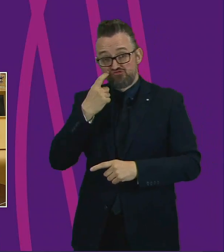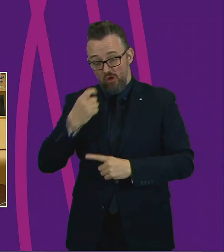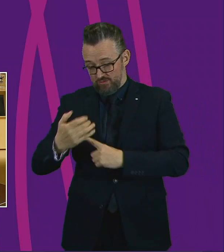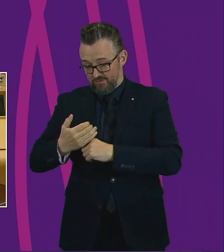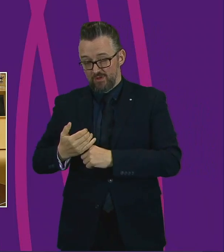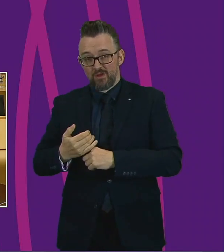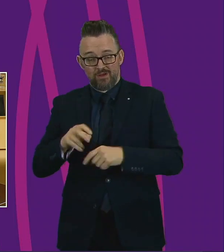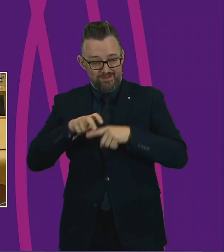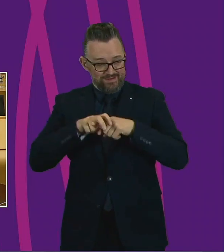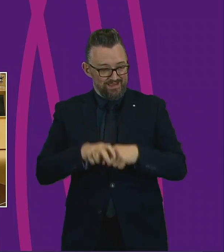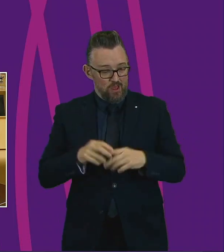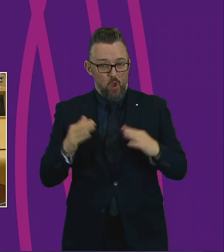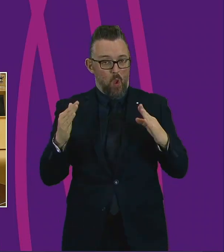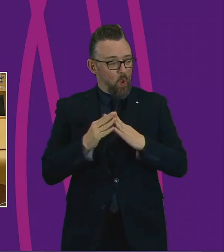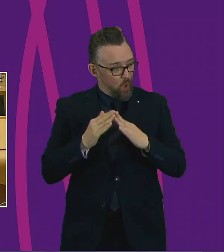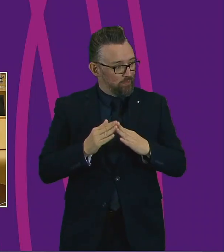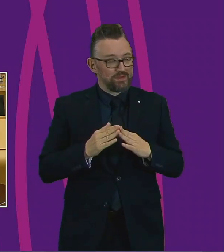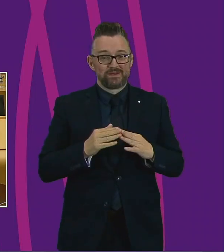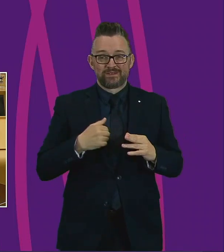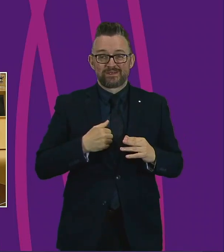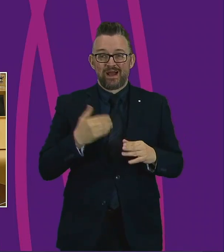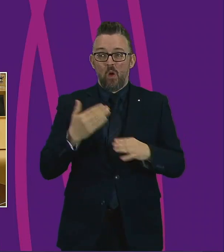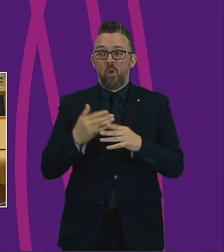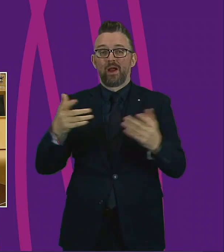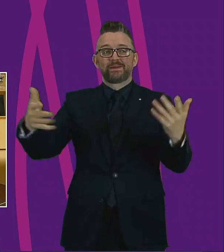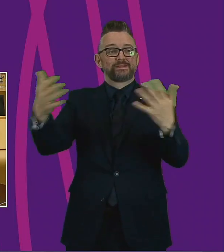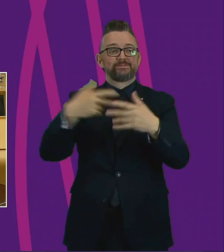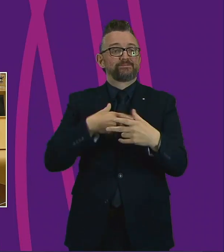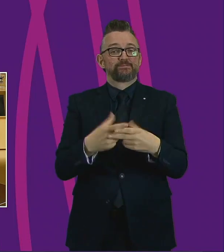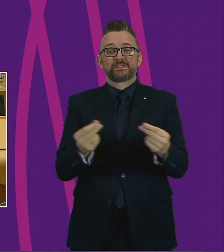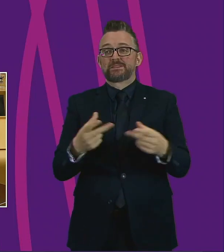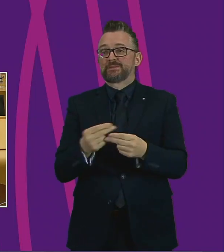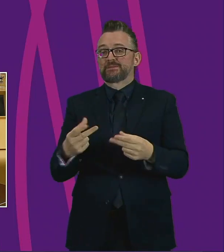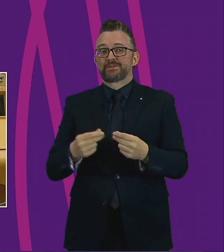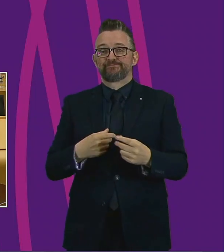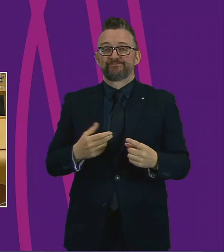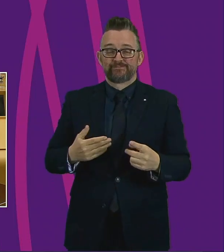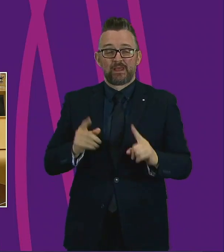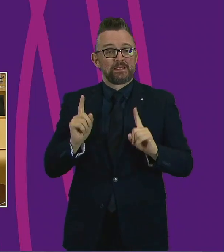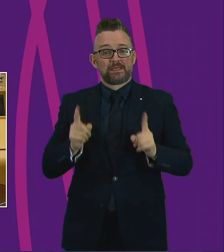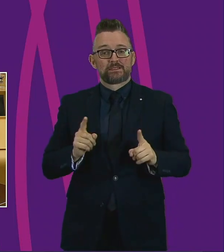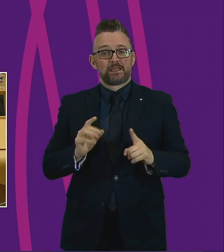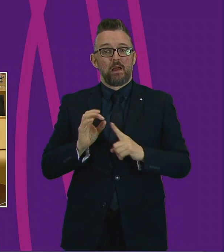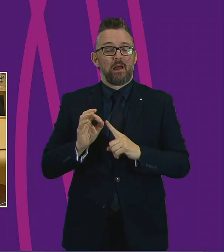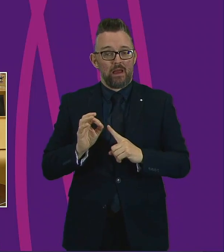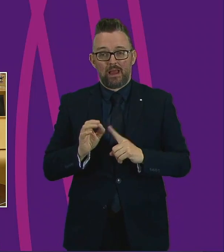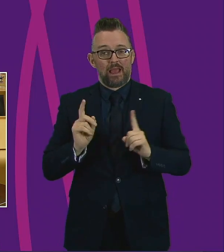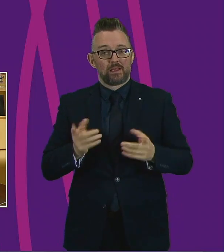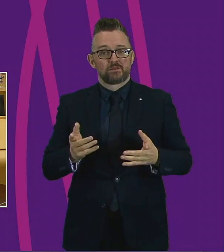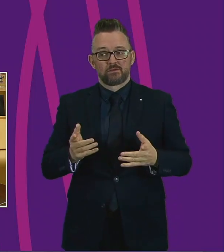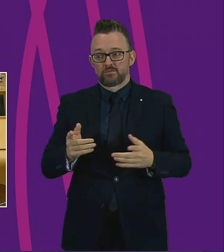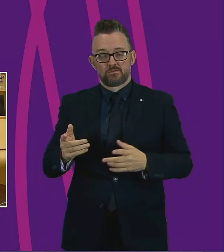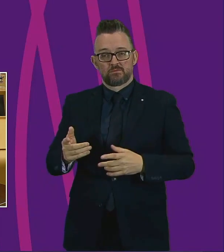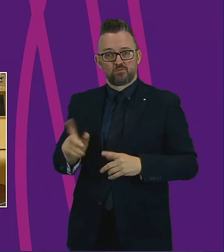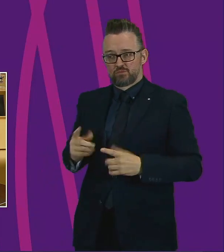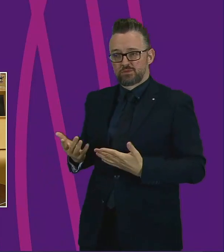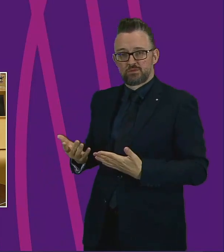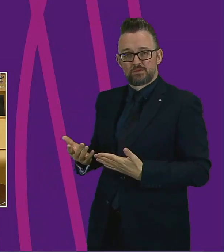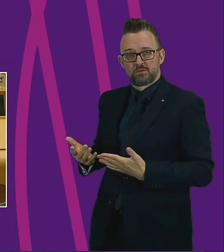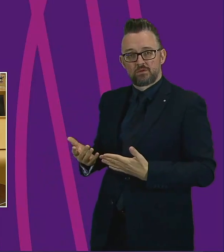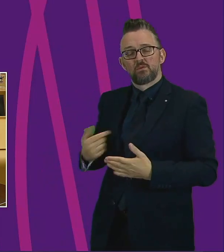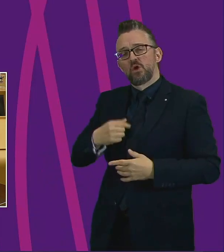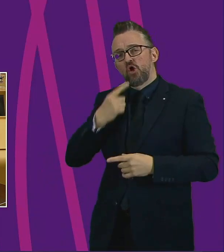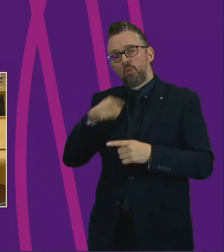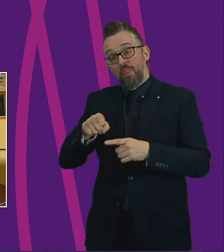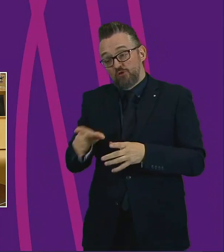will their chances for work and opportunities pass them by? Now, in answer today to a parliamentary question when I asked about this vulnerable